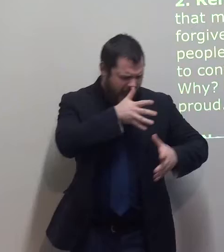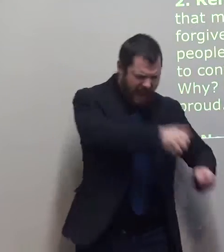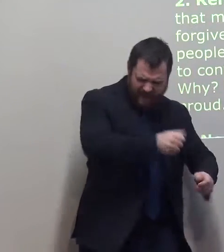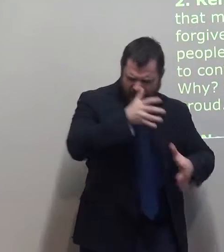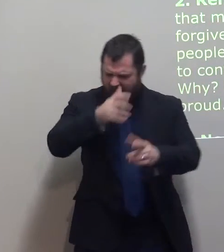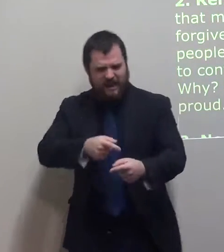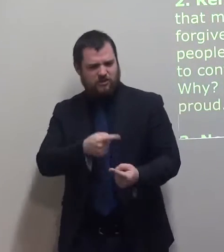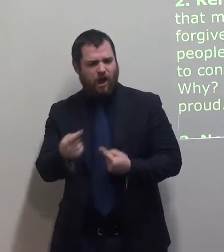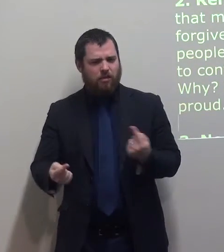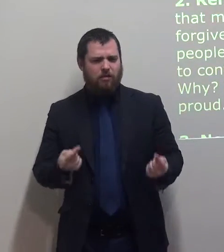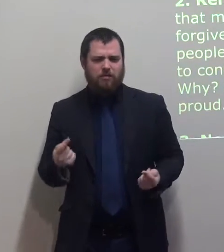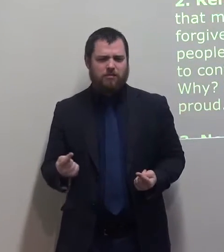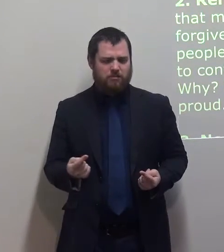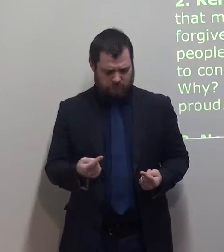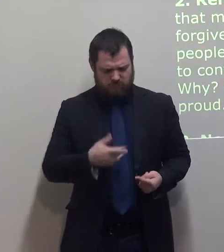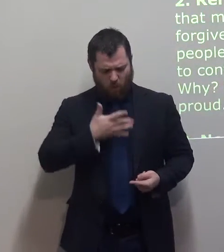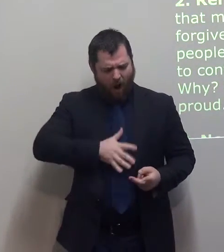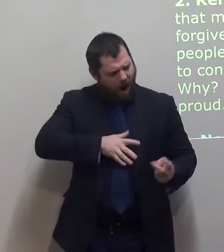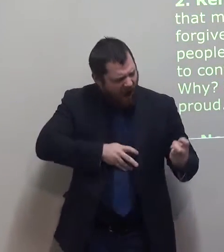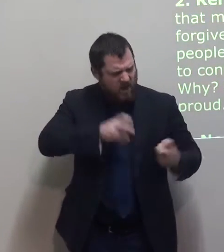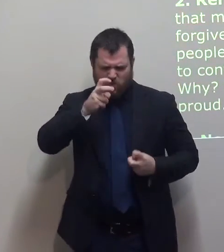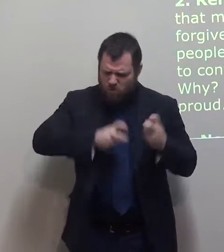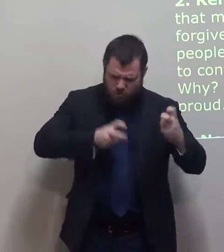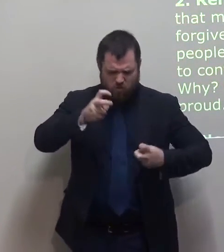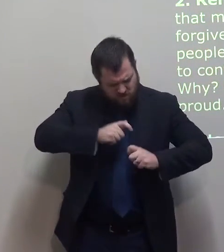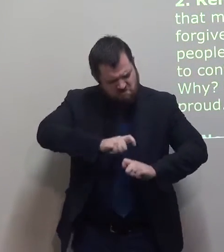they want to consider to hold their lives. Why?